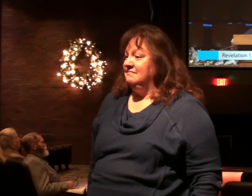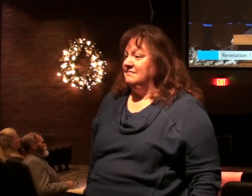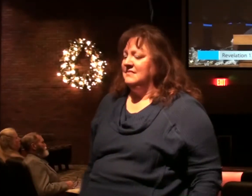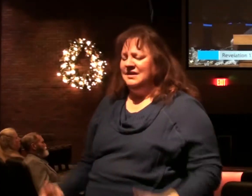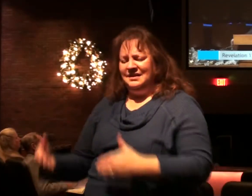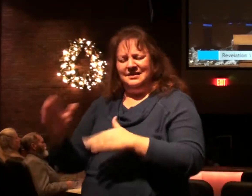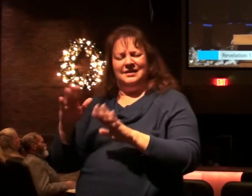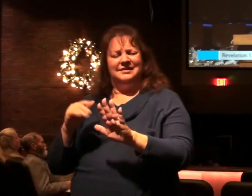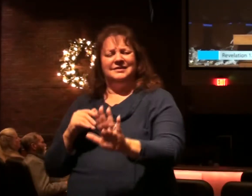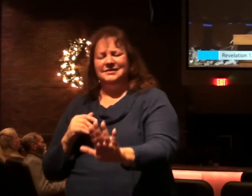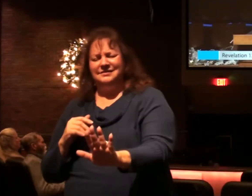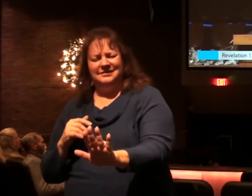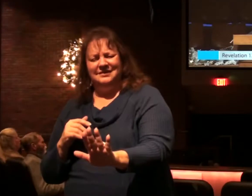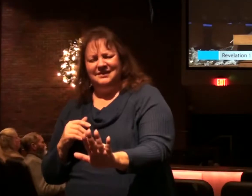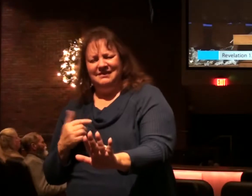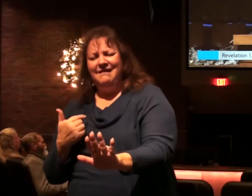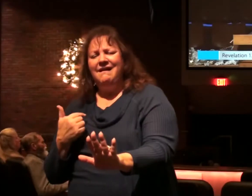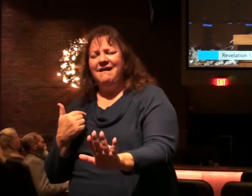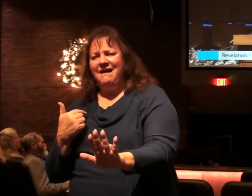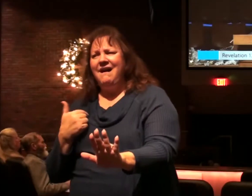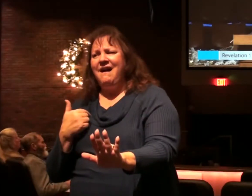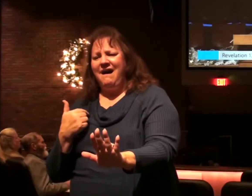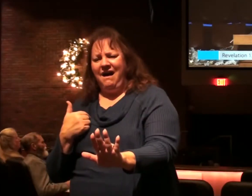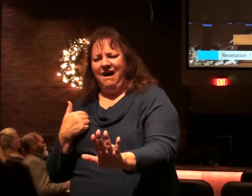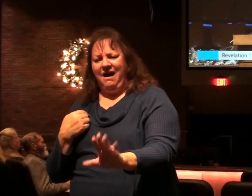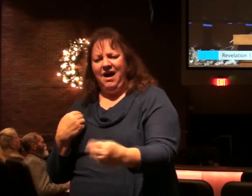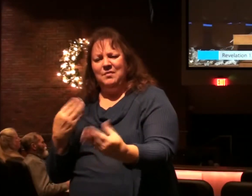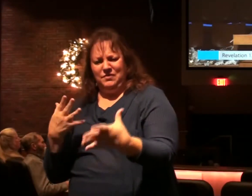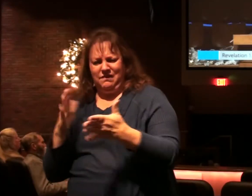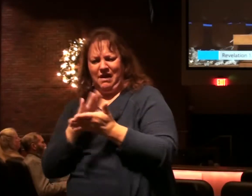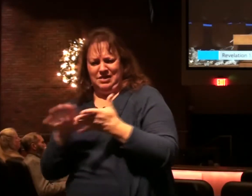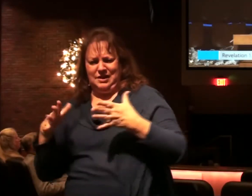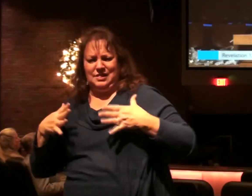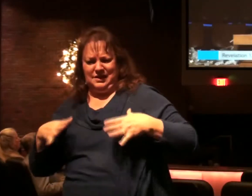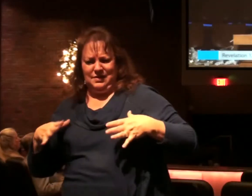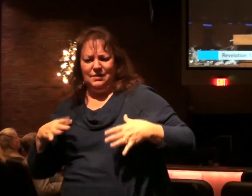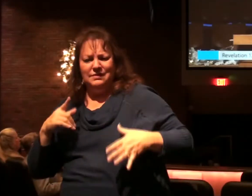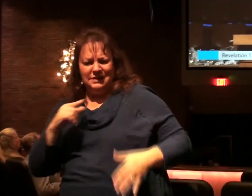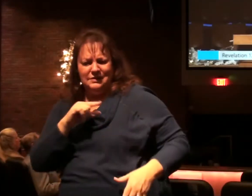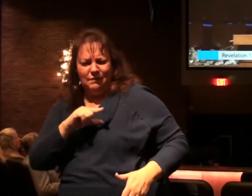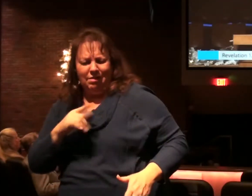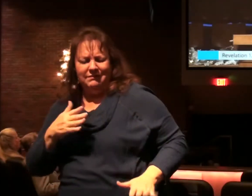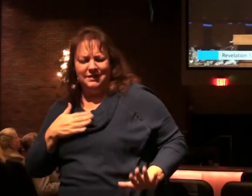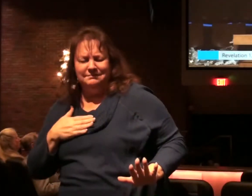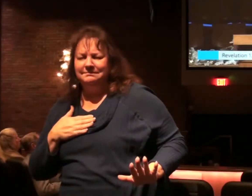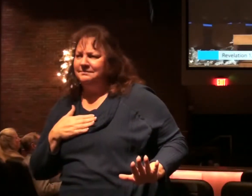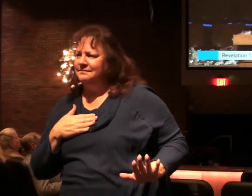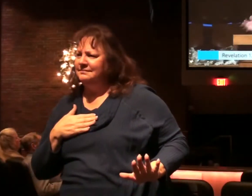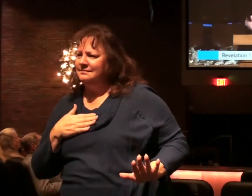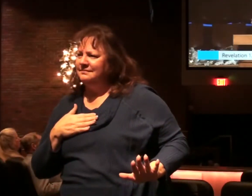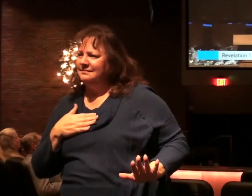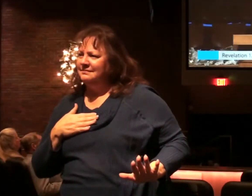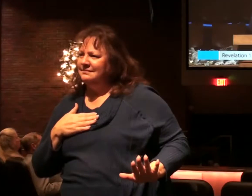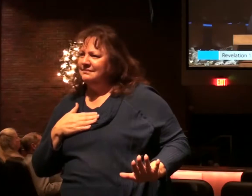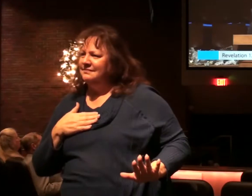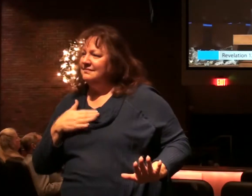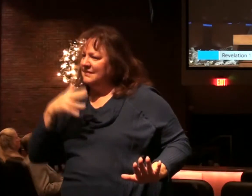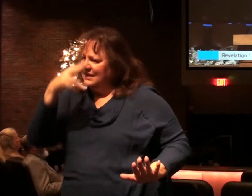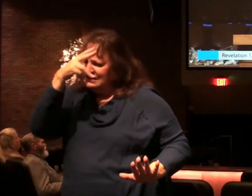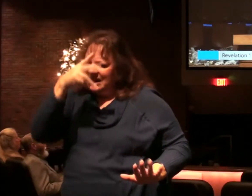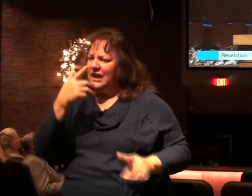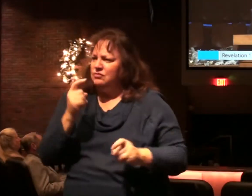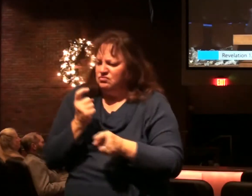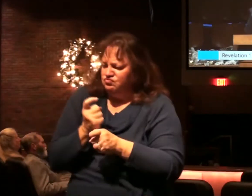God says, I provide the garments that qualify him. That's it. Satan